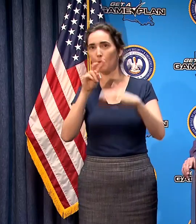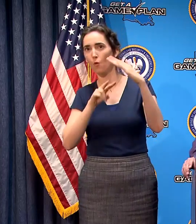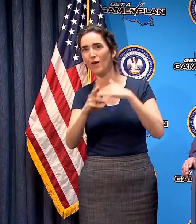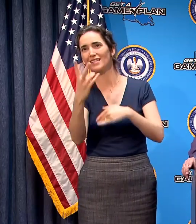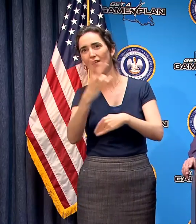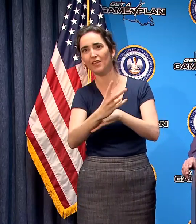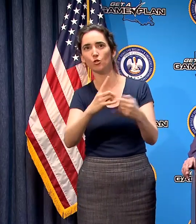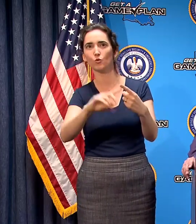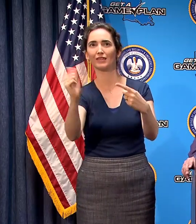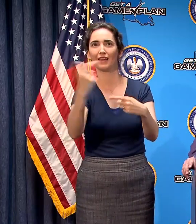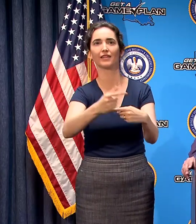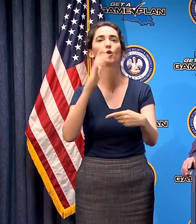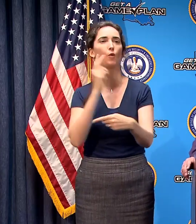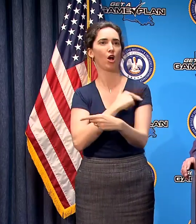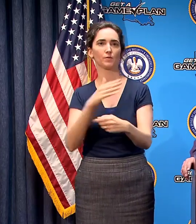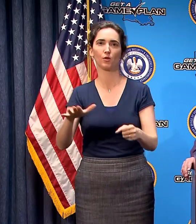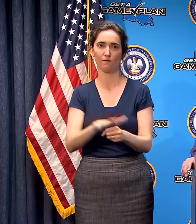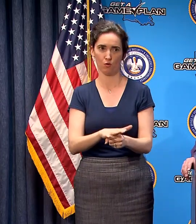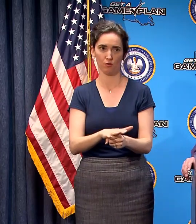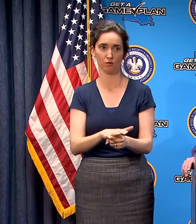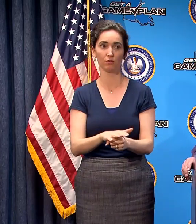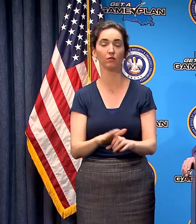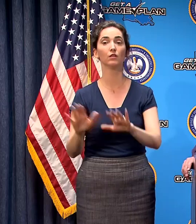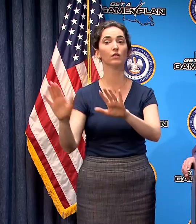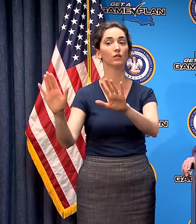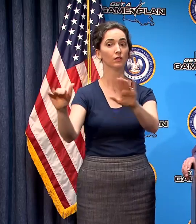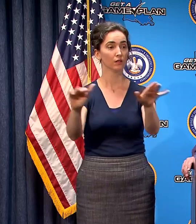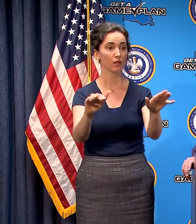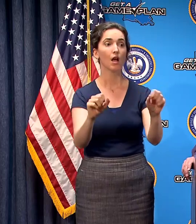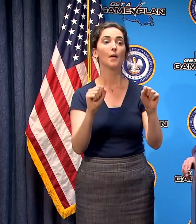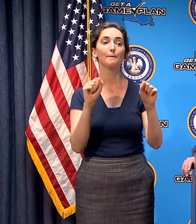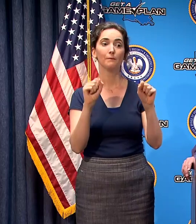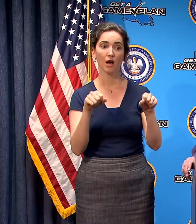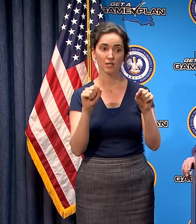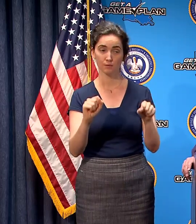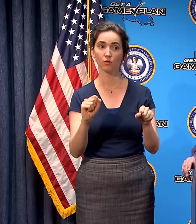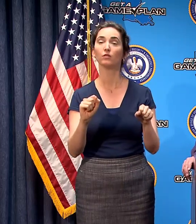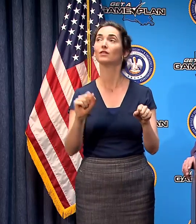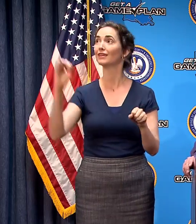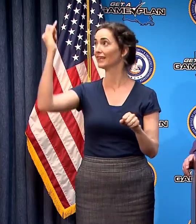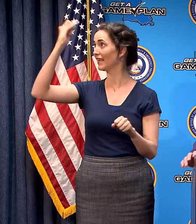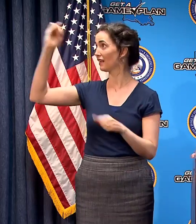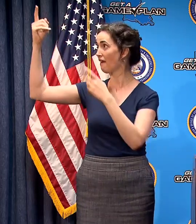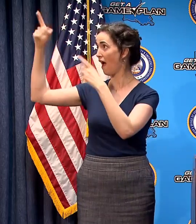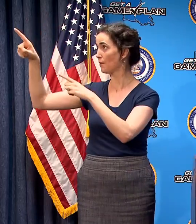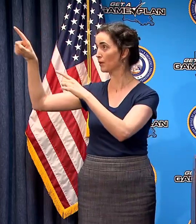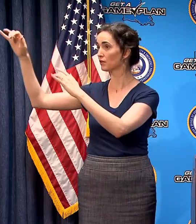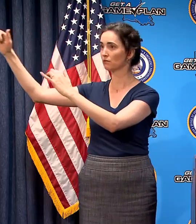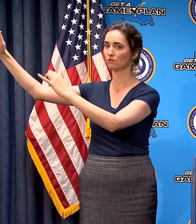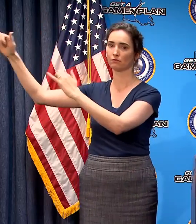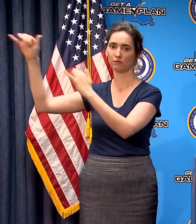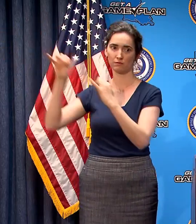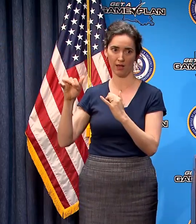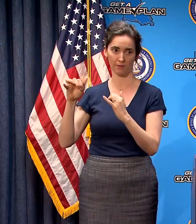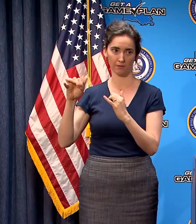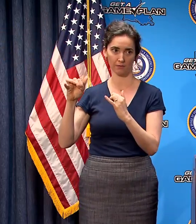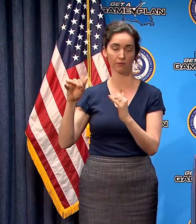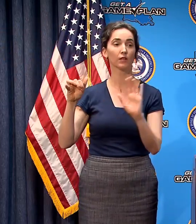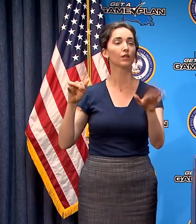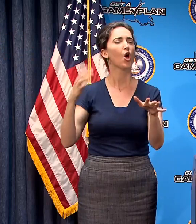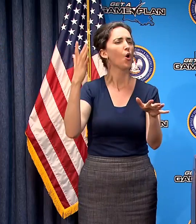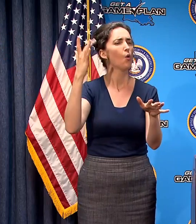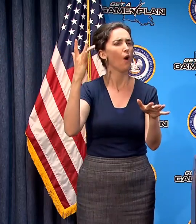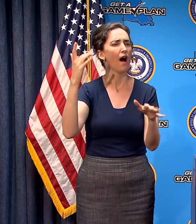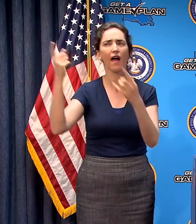reason to believe that we won't be the next italy what happened in italy is they started too late people didn't